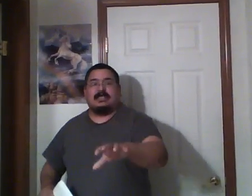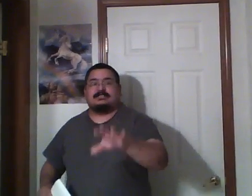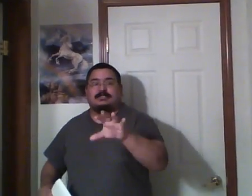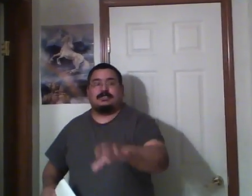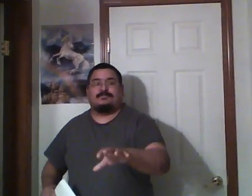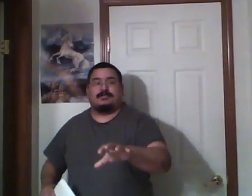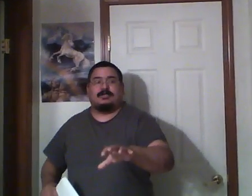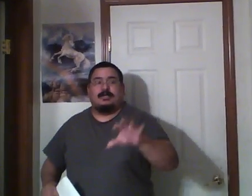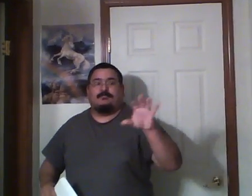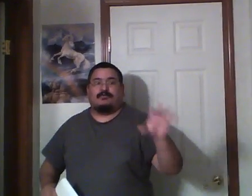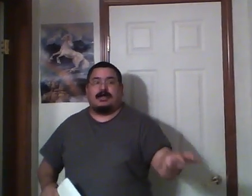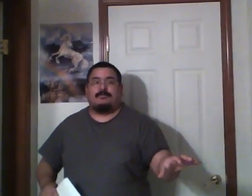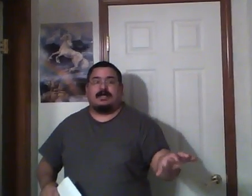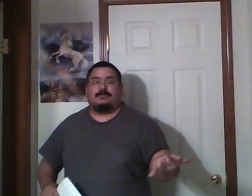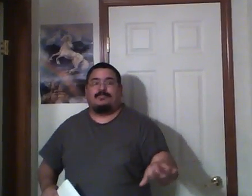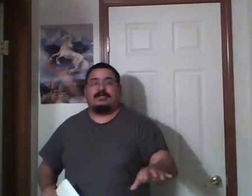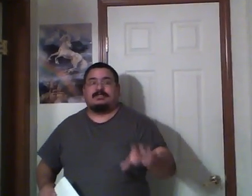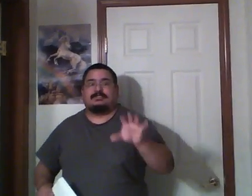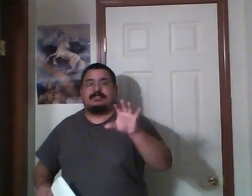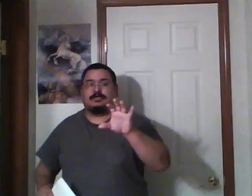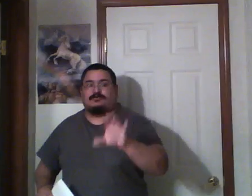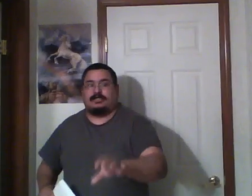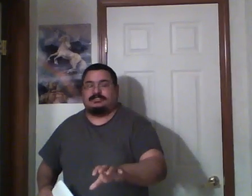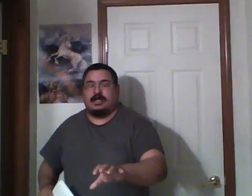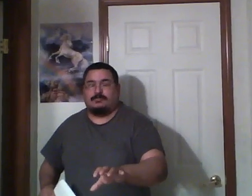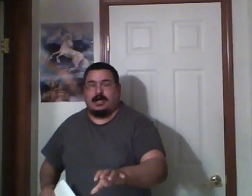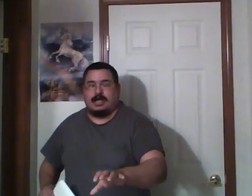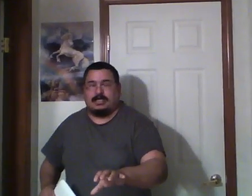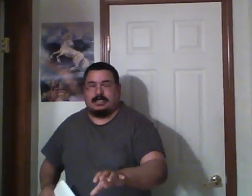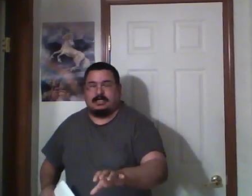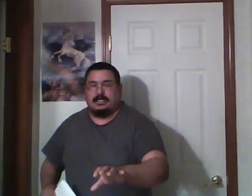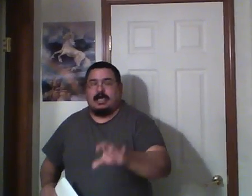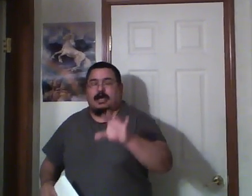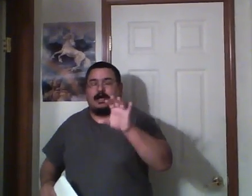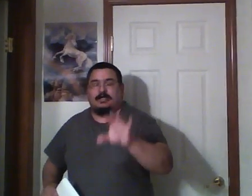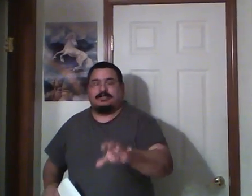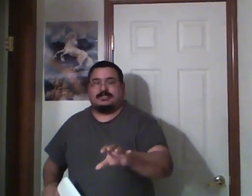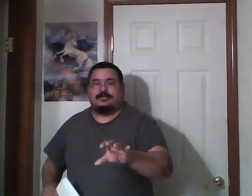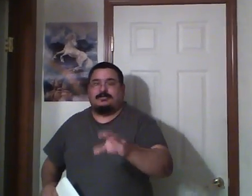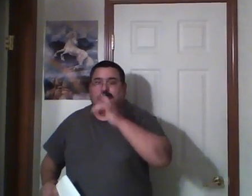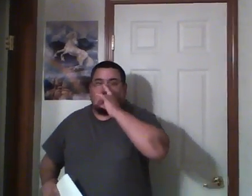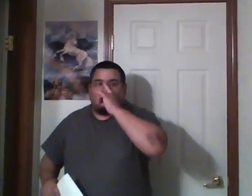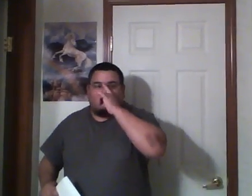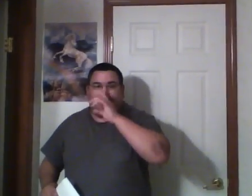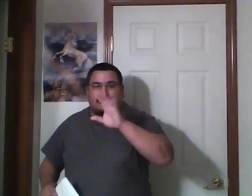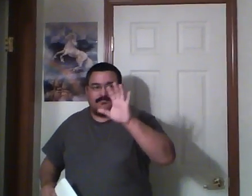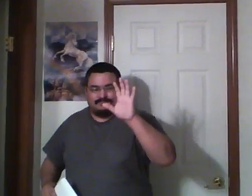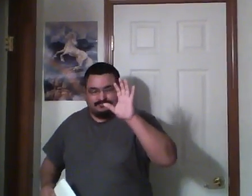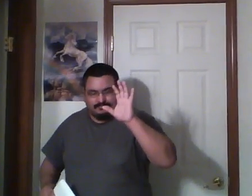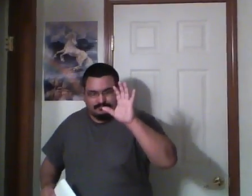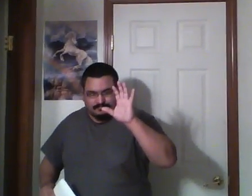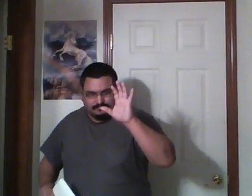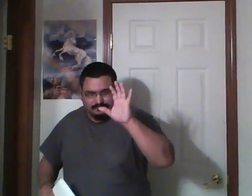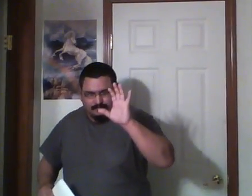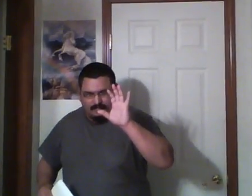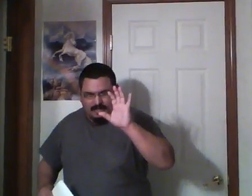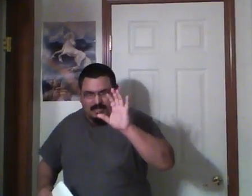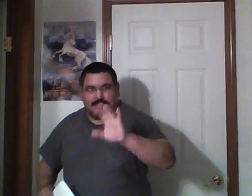It's a good book. Brian Michael Bendis did a great job writing it. Also, but it